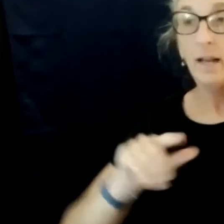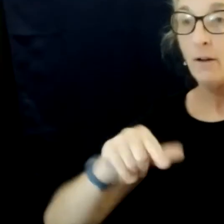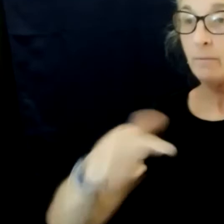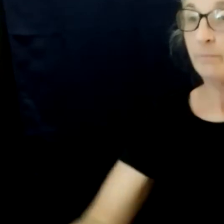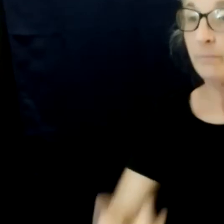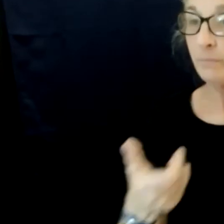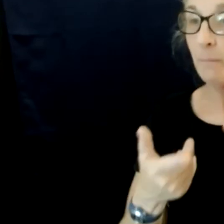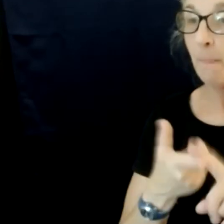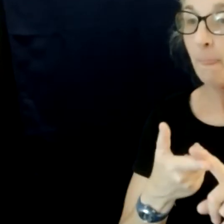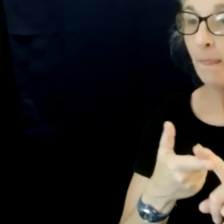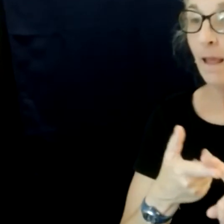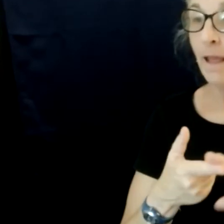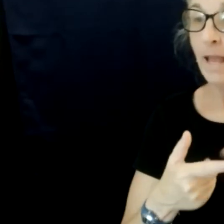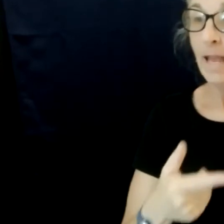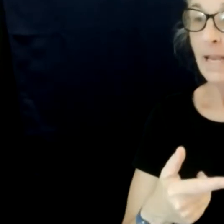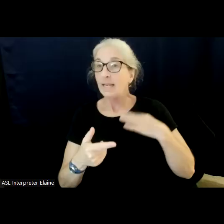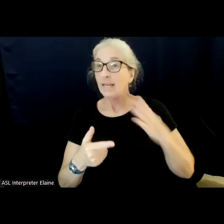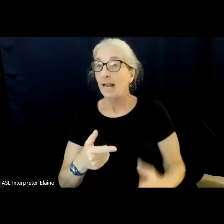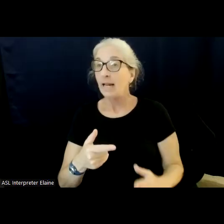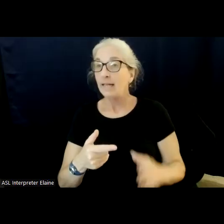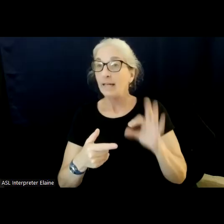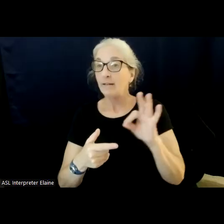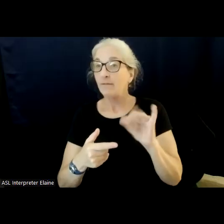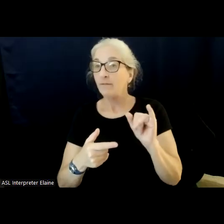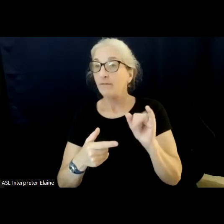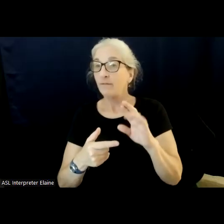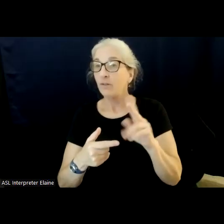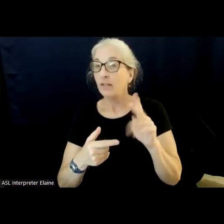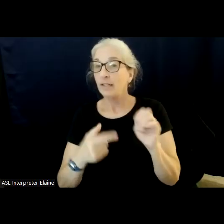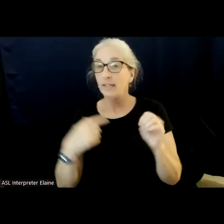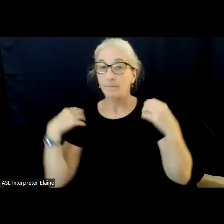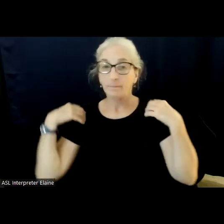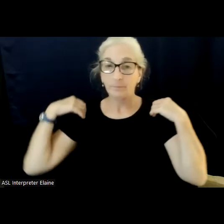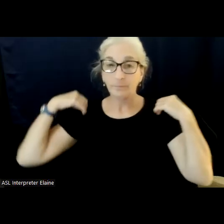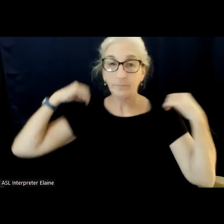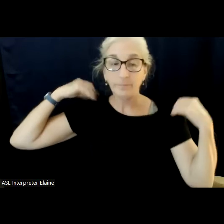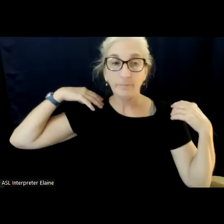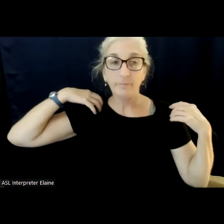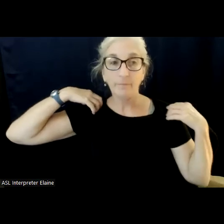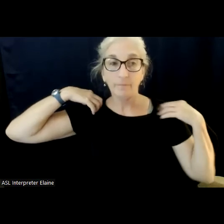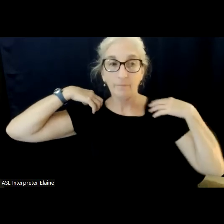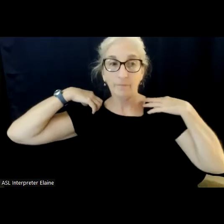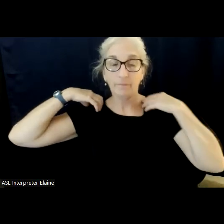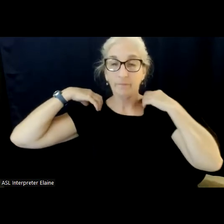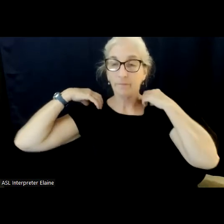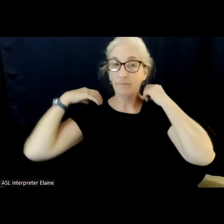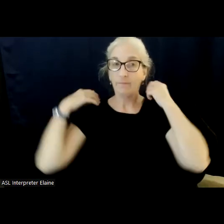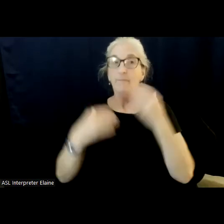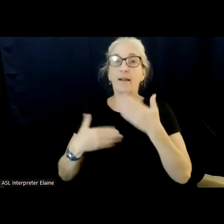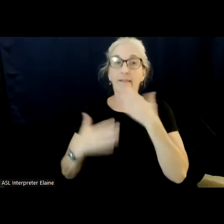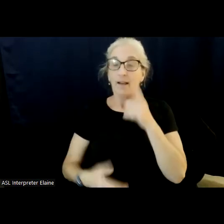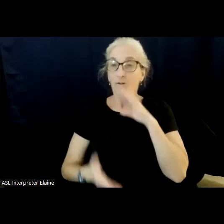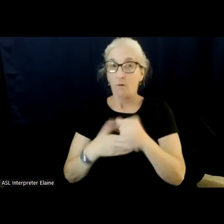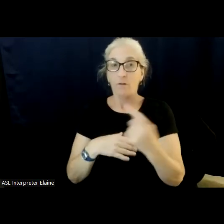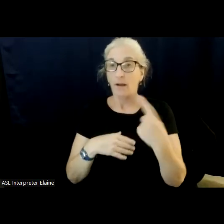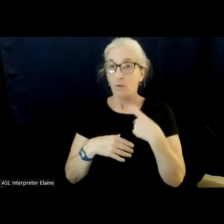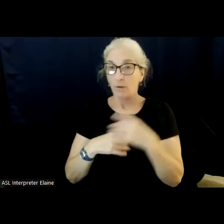to candidate Perky, and you're on. Thank you. Thank you for that question, Lucy. Yeah, I take very